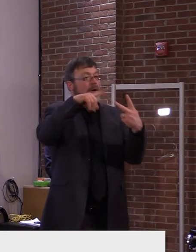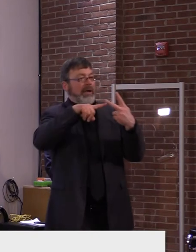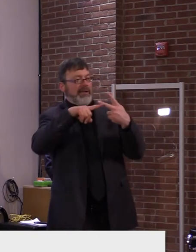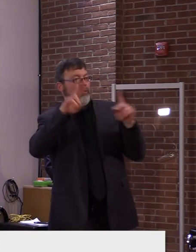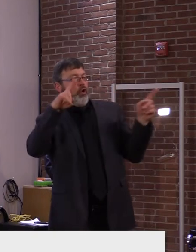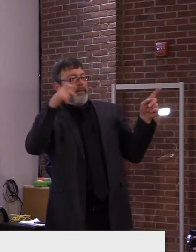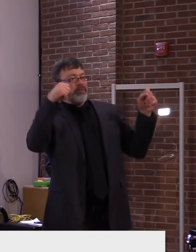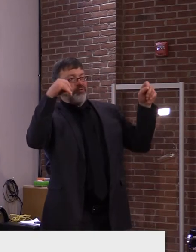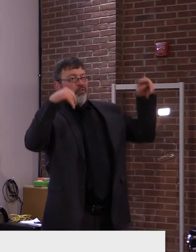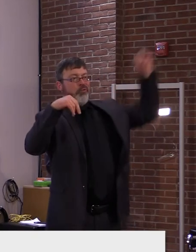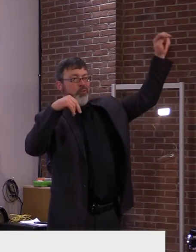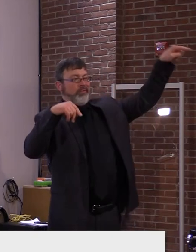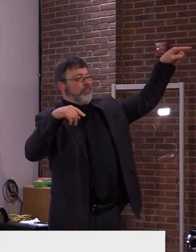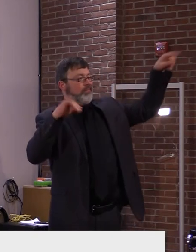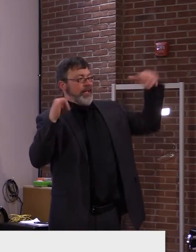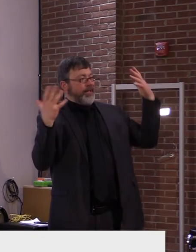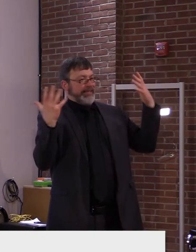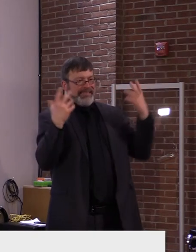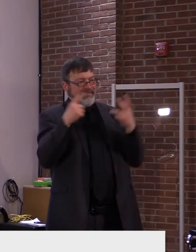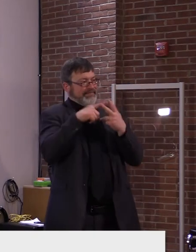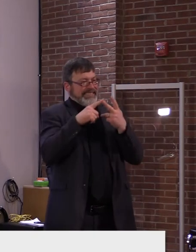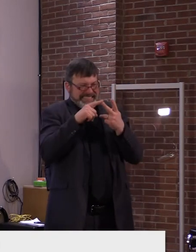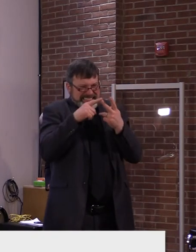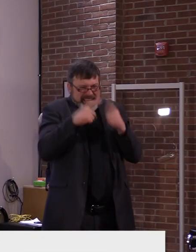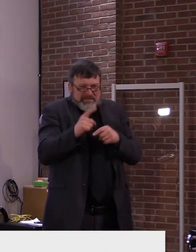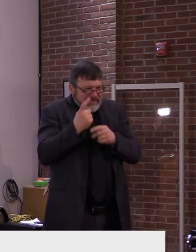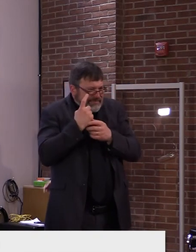has been, uh, that has been elevated has been resolved.